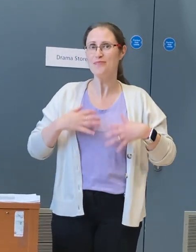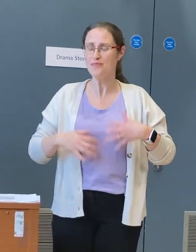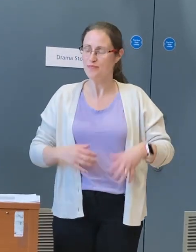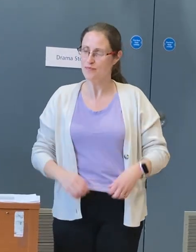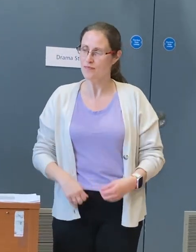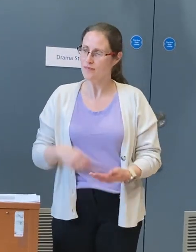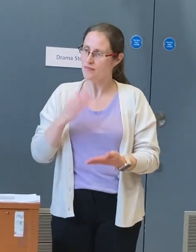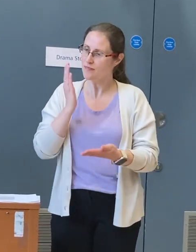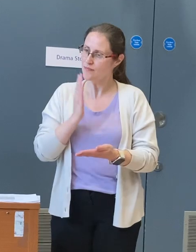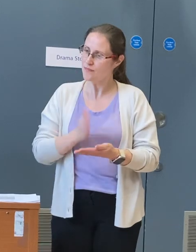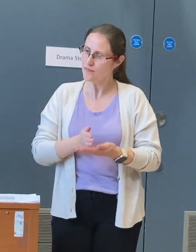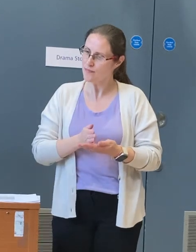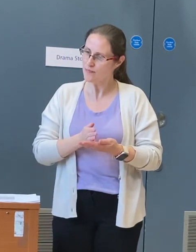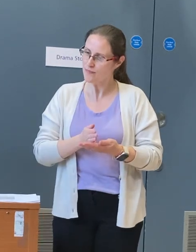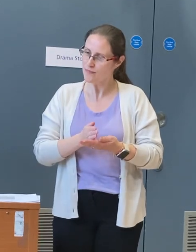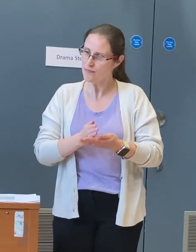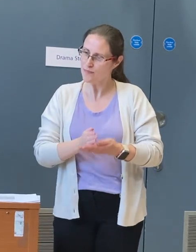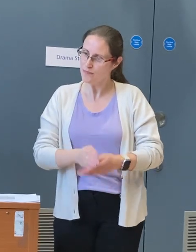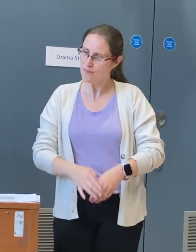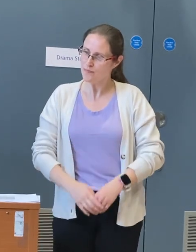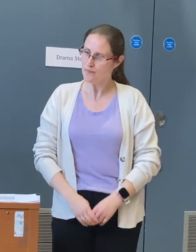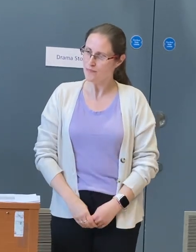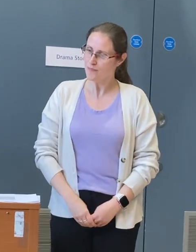crazy and it's true.